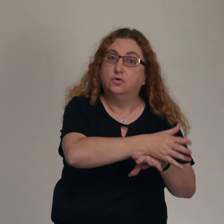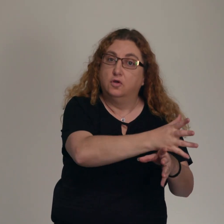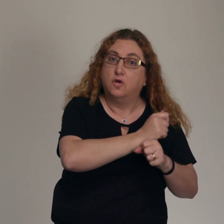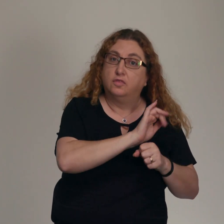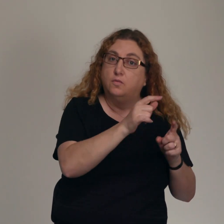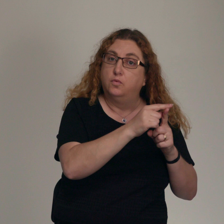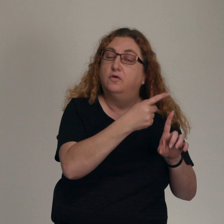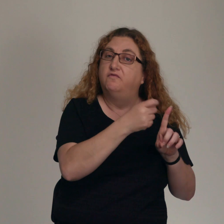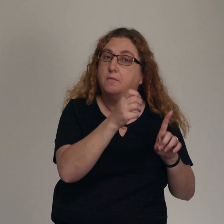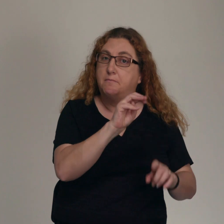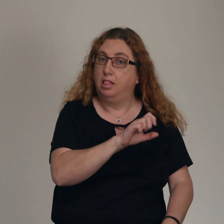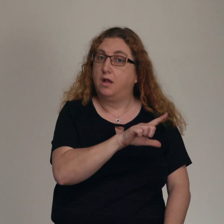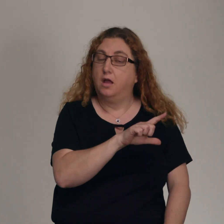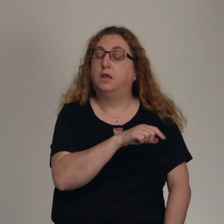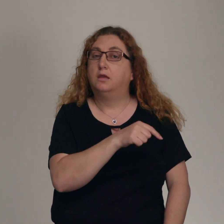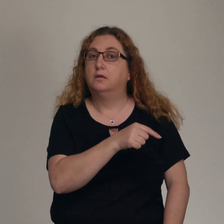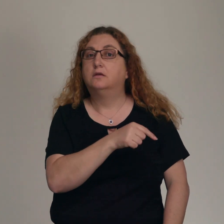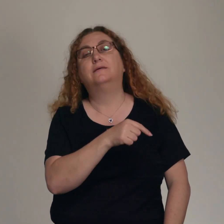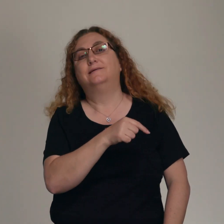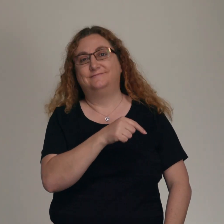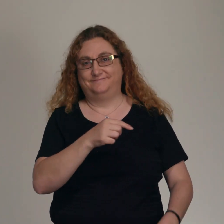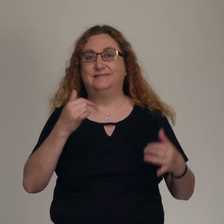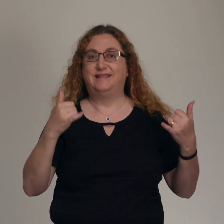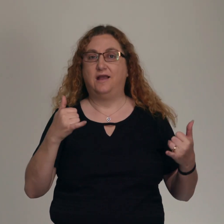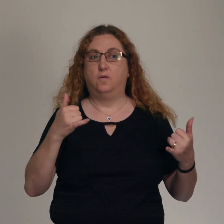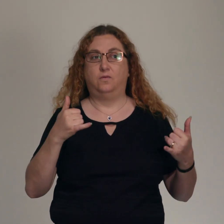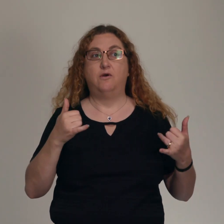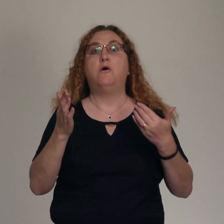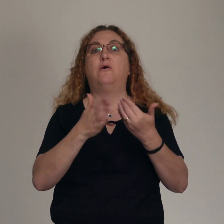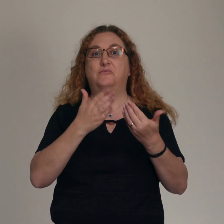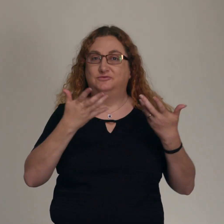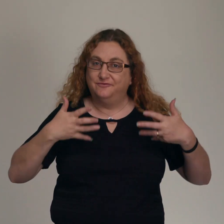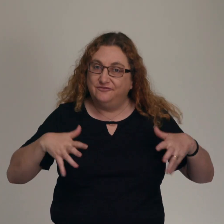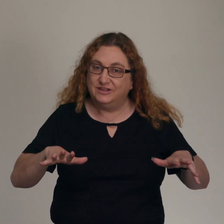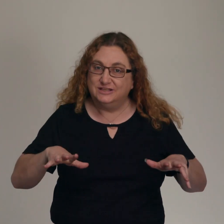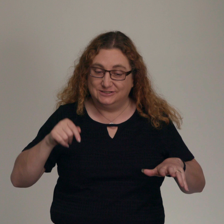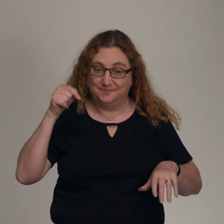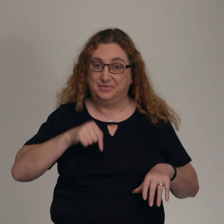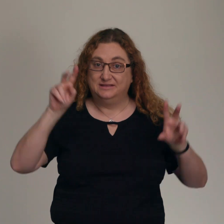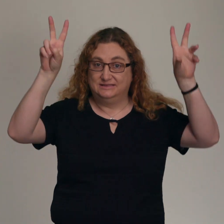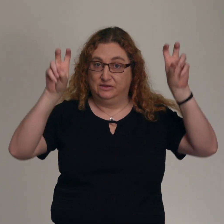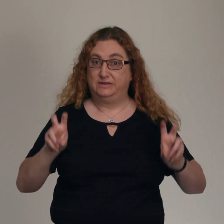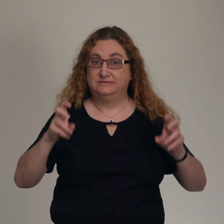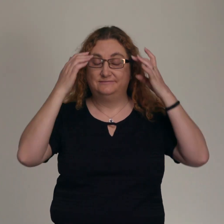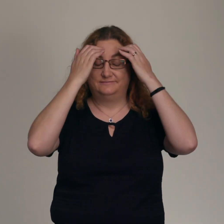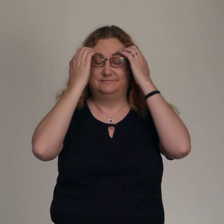Malachi. So we're landing the plane in our sermon series in this book. And we're going to hear the last words that God